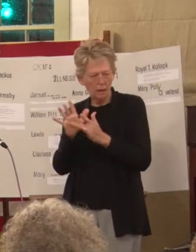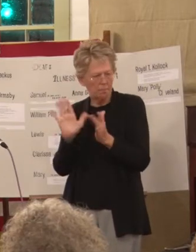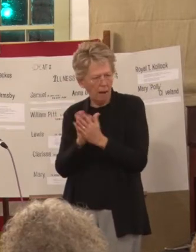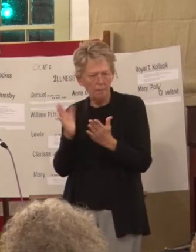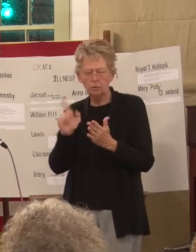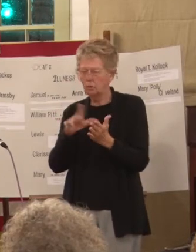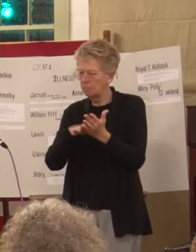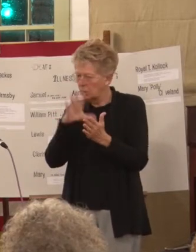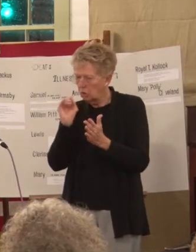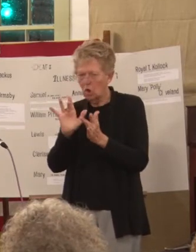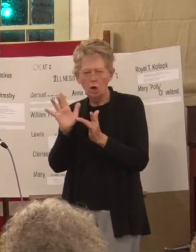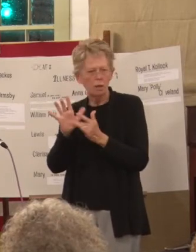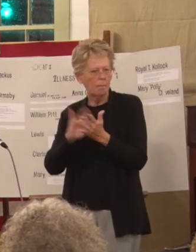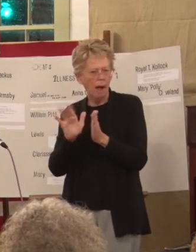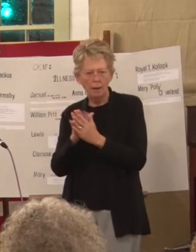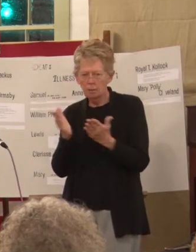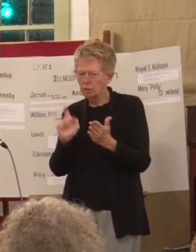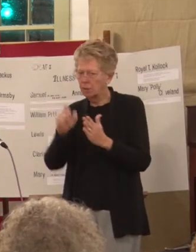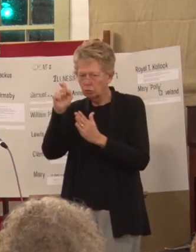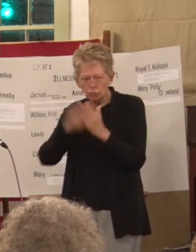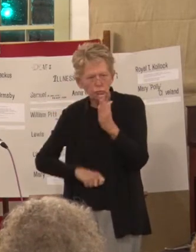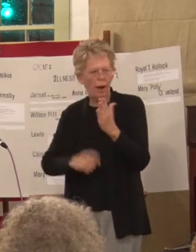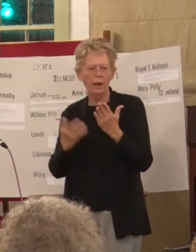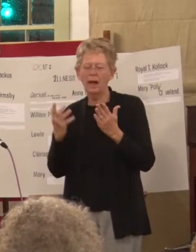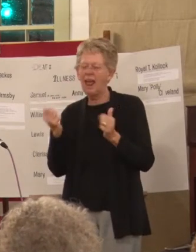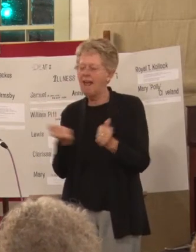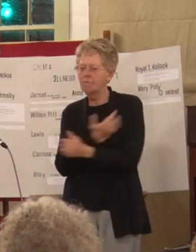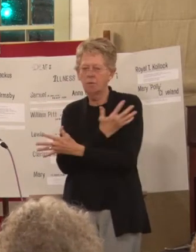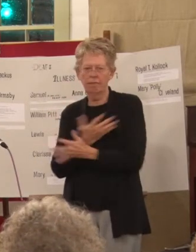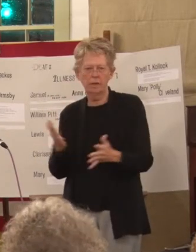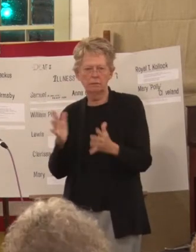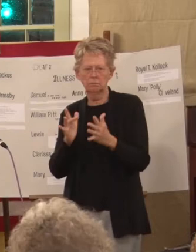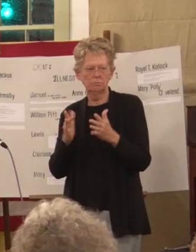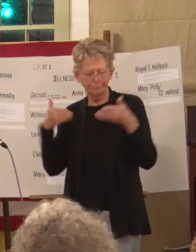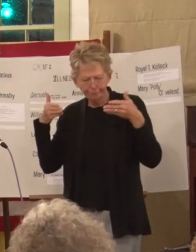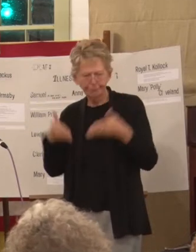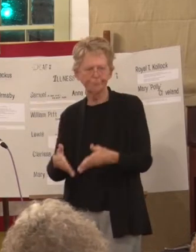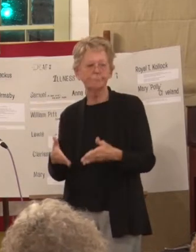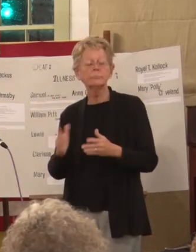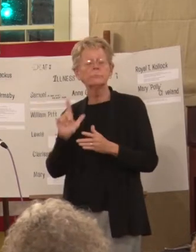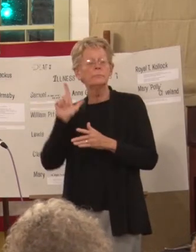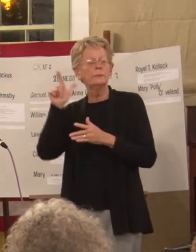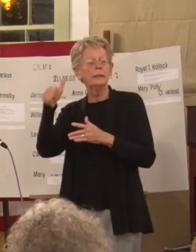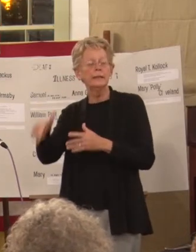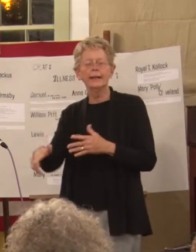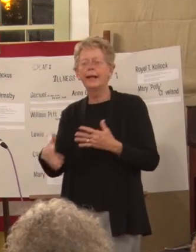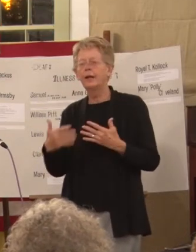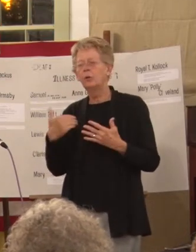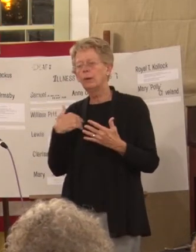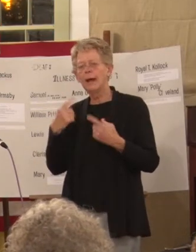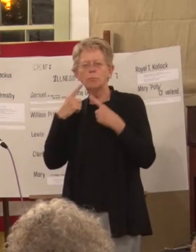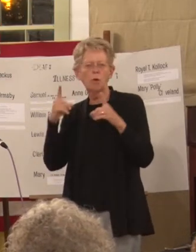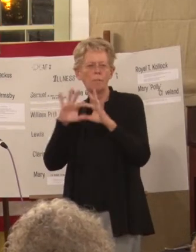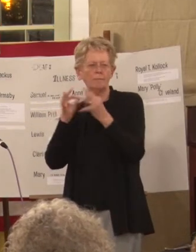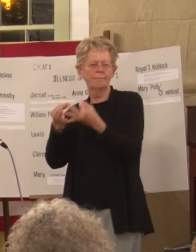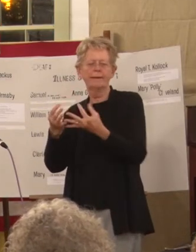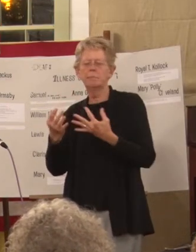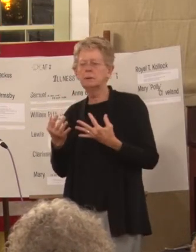Bible, had to write the scriptures and all that stuff. Later on, we had prominent families that said, well, you're not